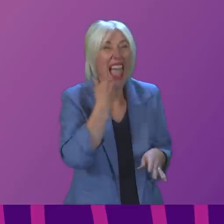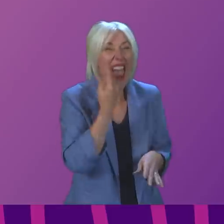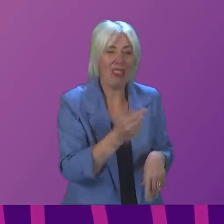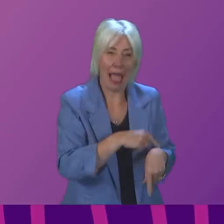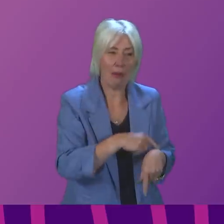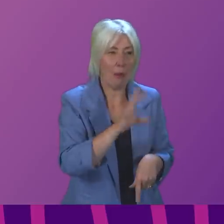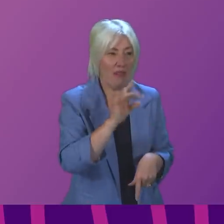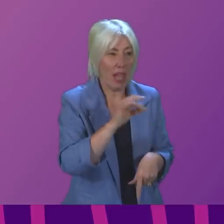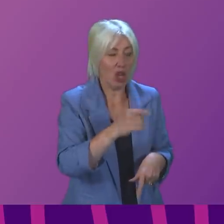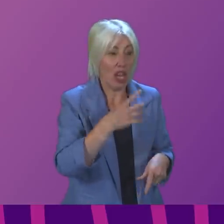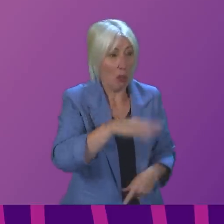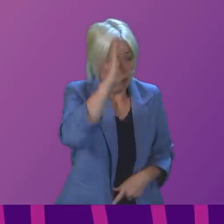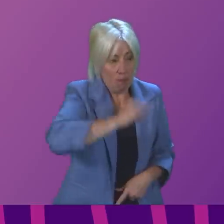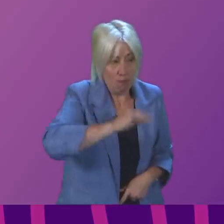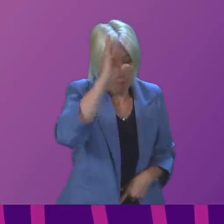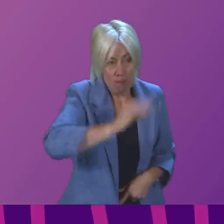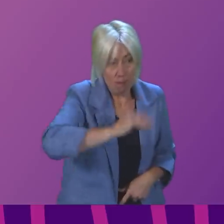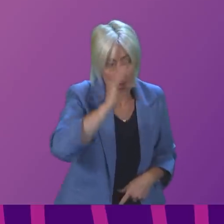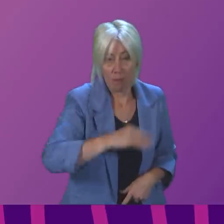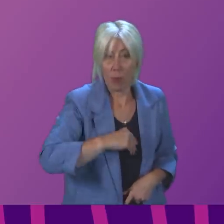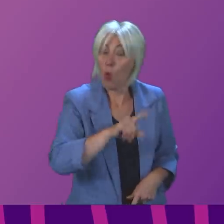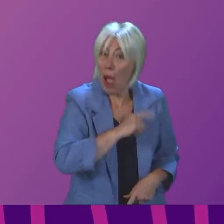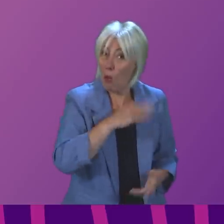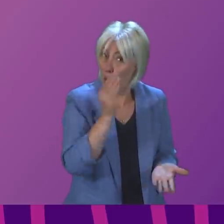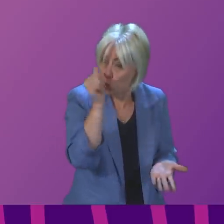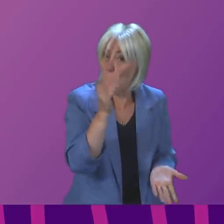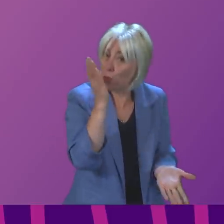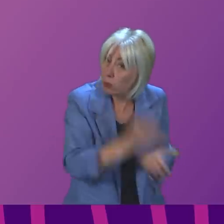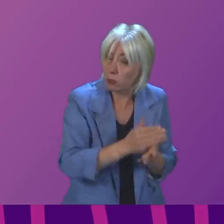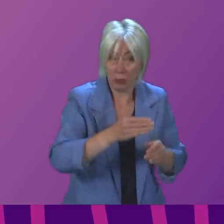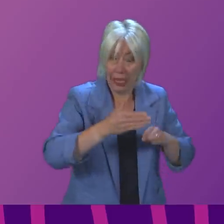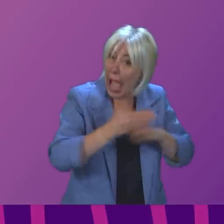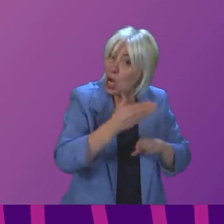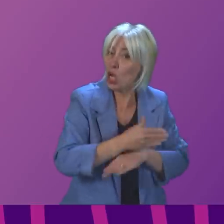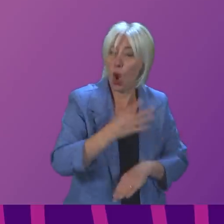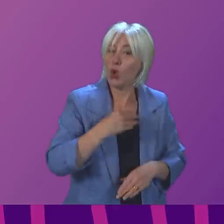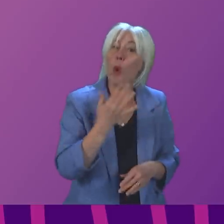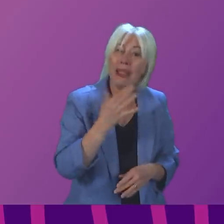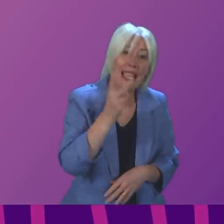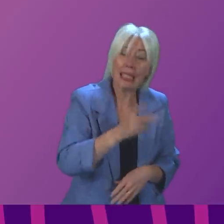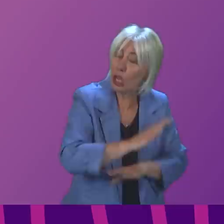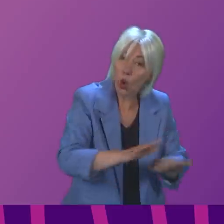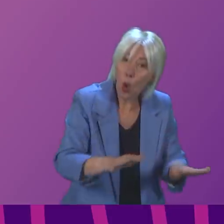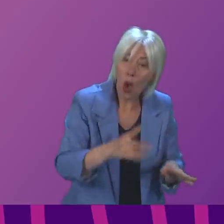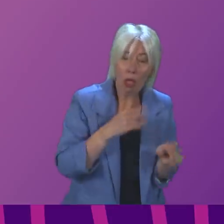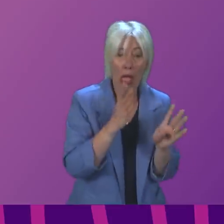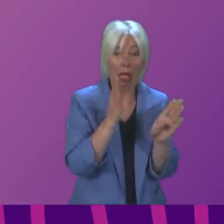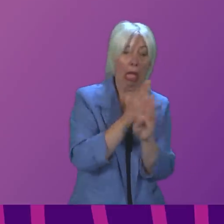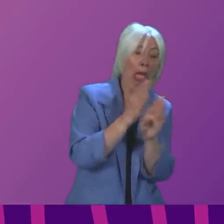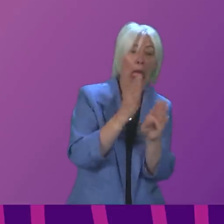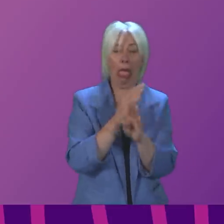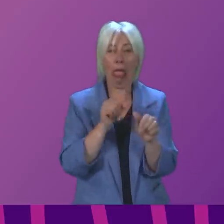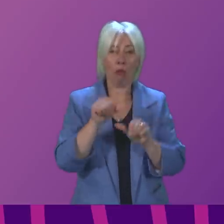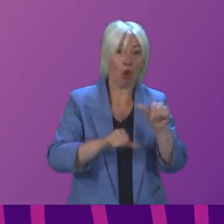I want to know about it so we can make sure we're taking the necessary action so we don't make the same mistakes again. Not trying to hide behind some